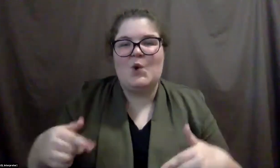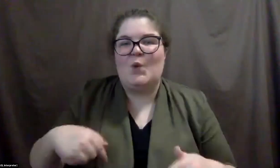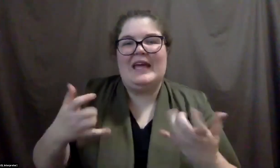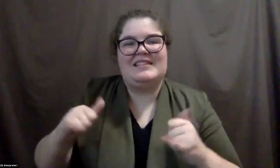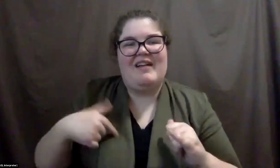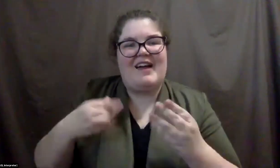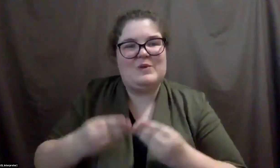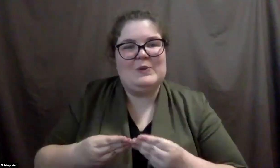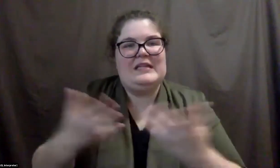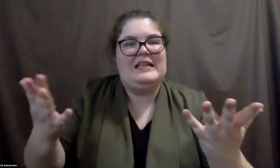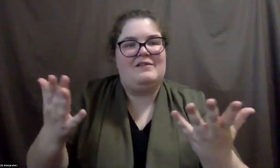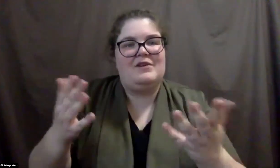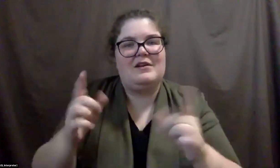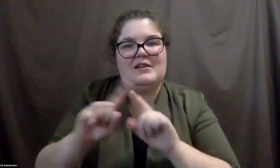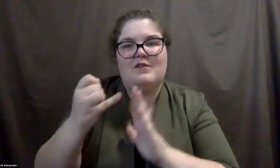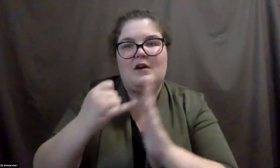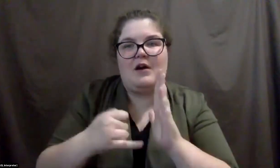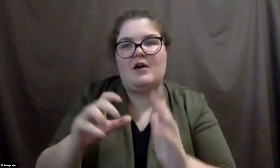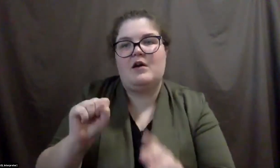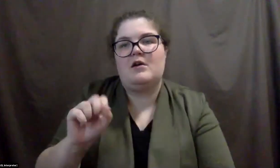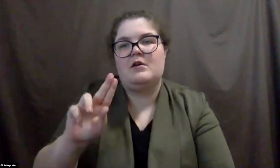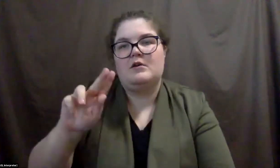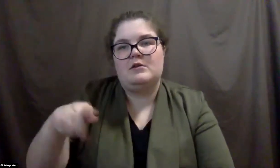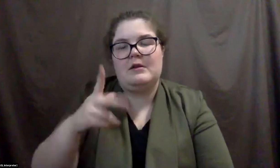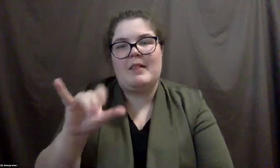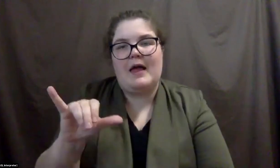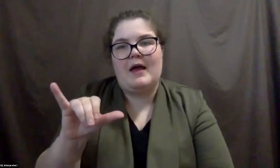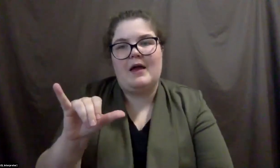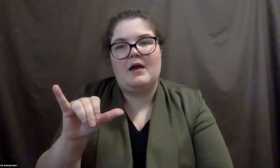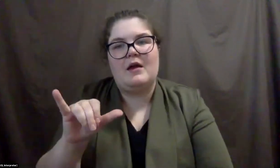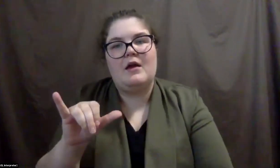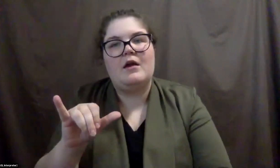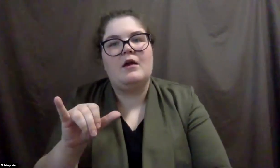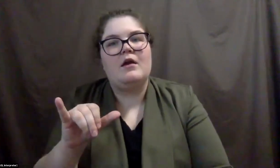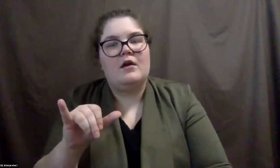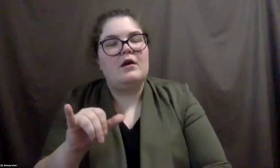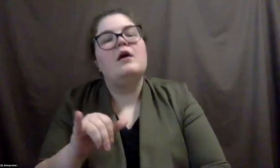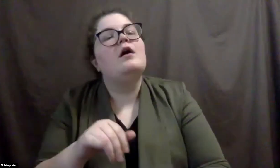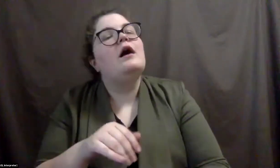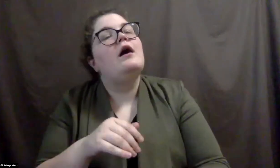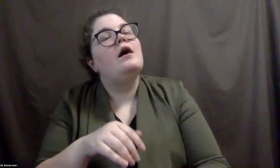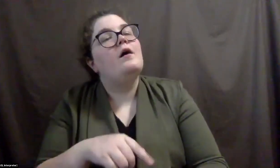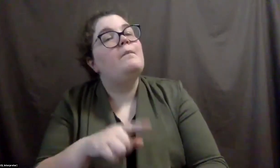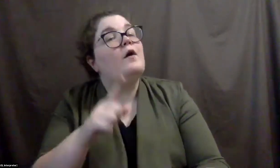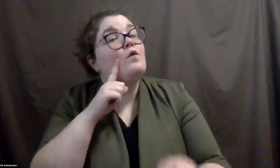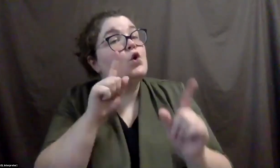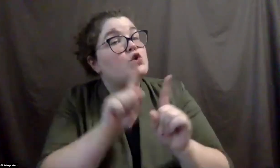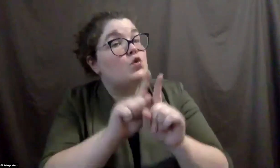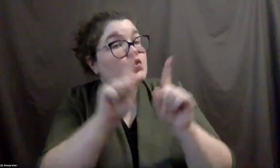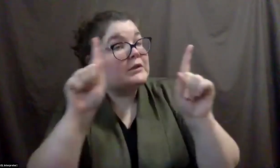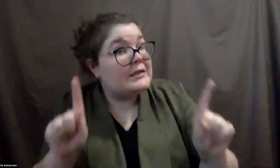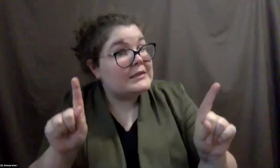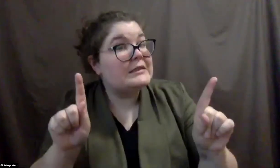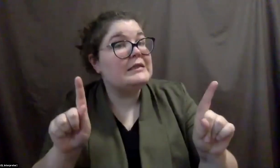um, pieces. Yeah. Has anything changed for you with social distancing and